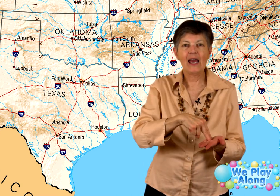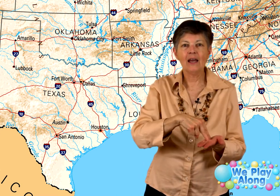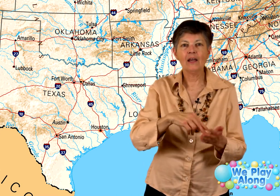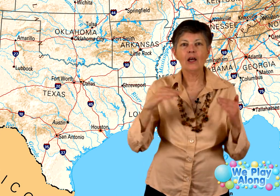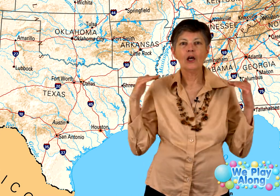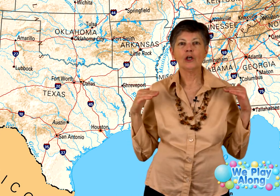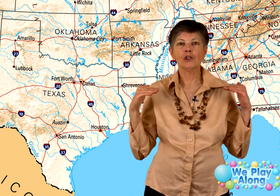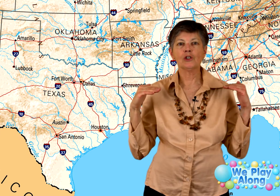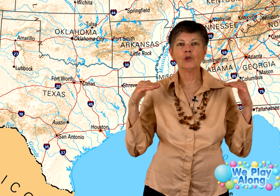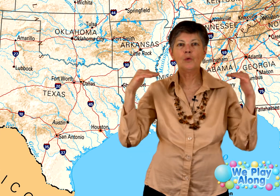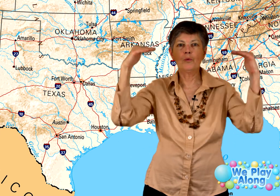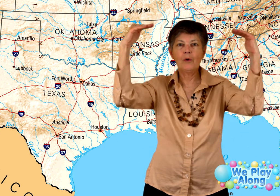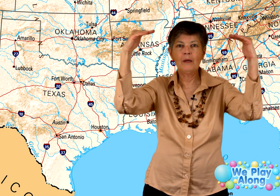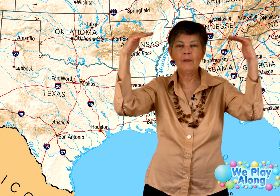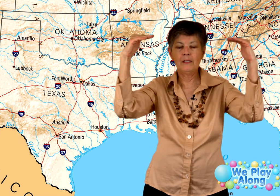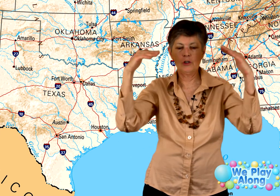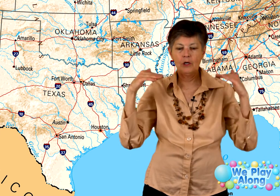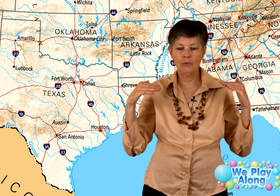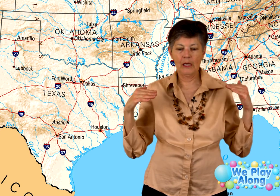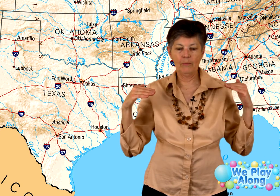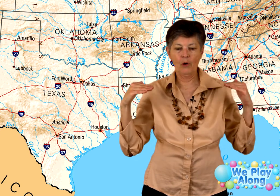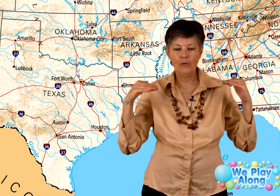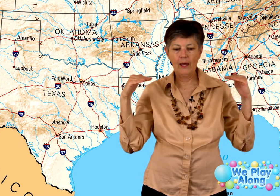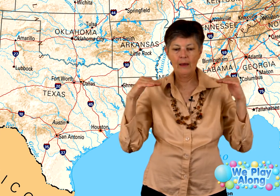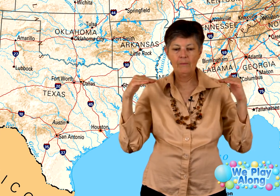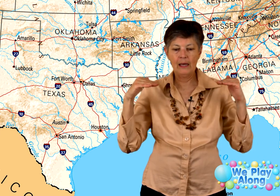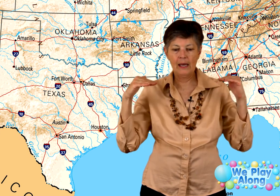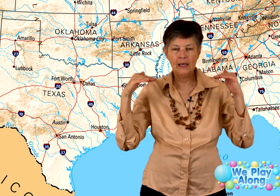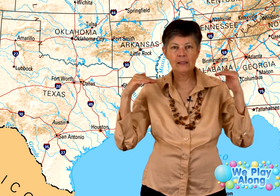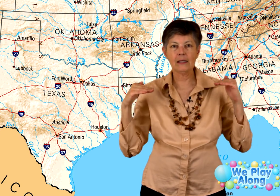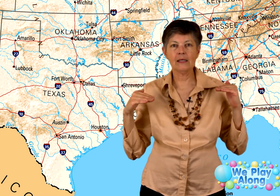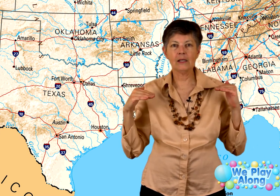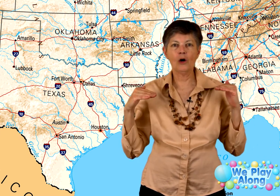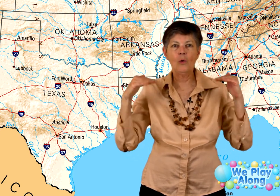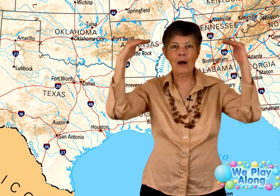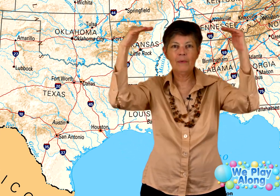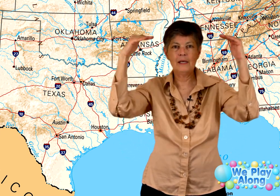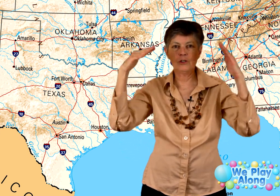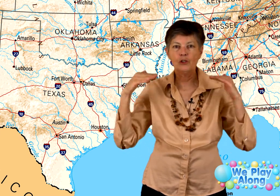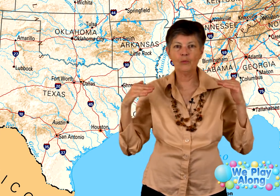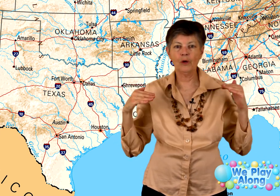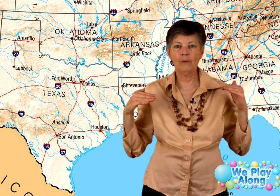supremely. So you're going to take both bent hands like this and go up because they're supreme.